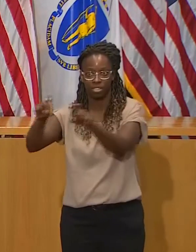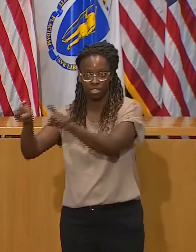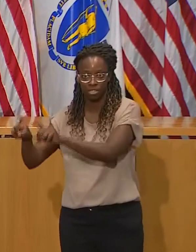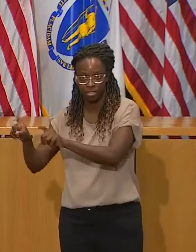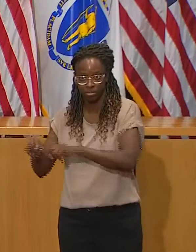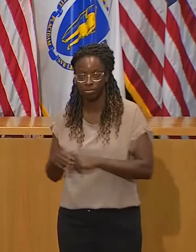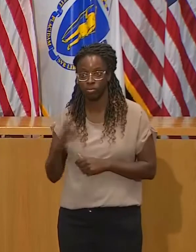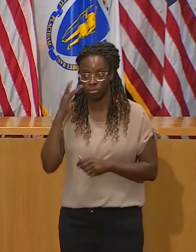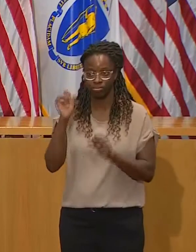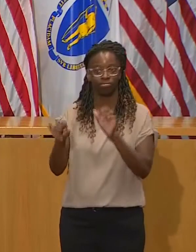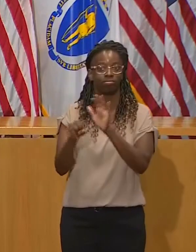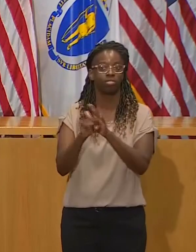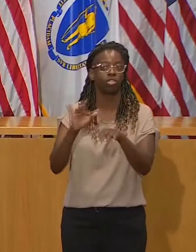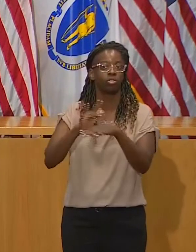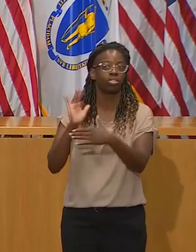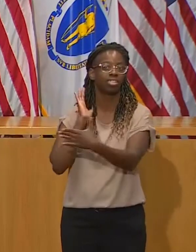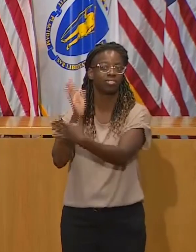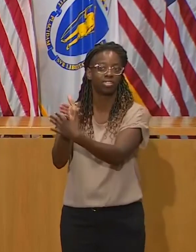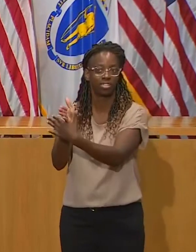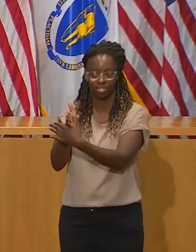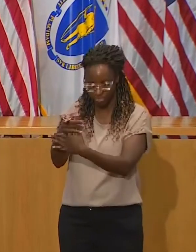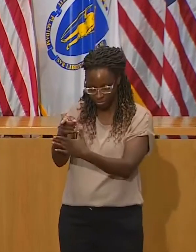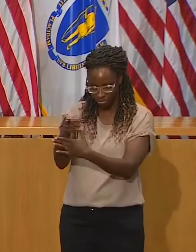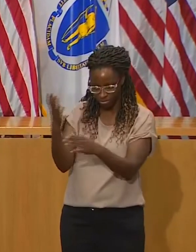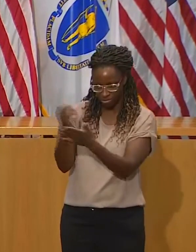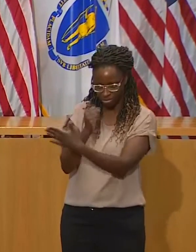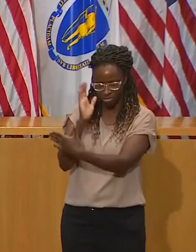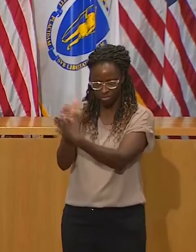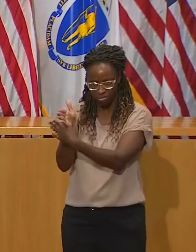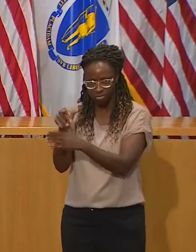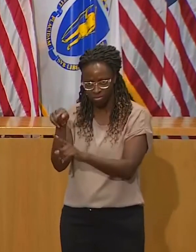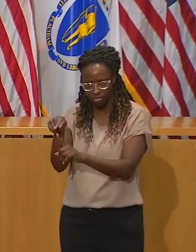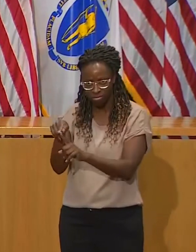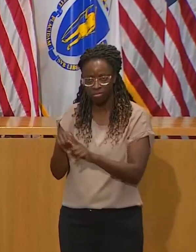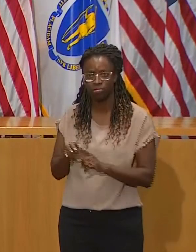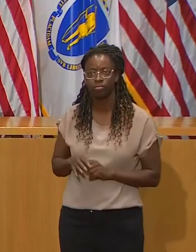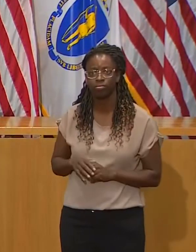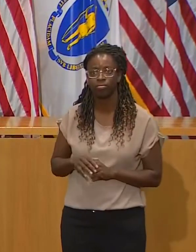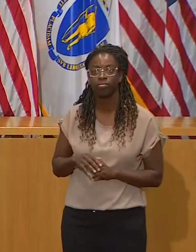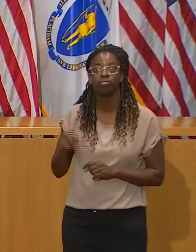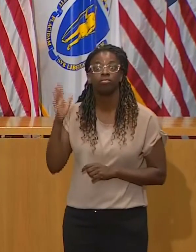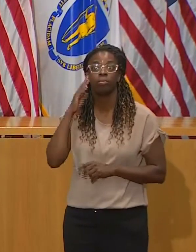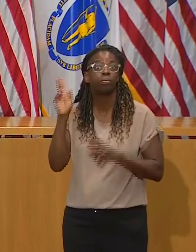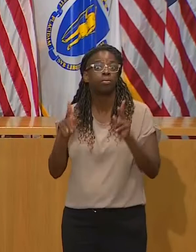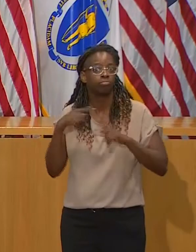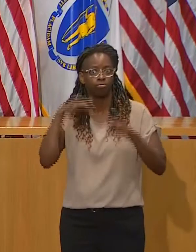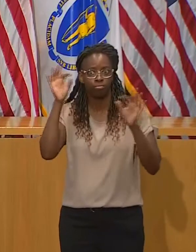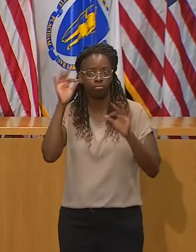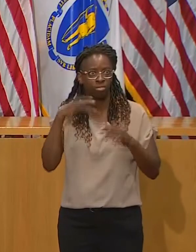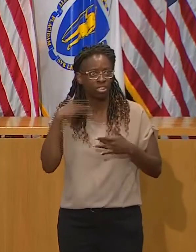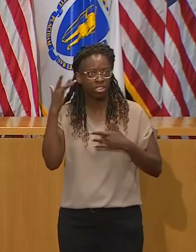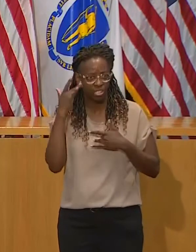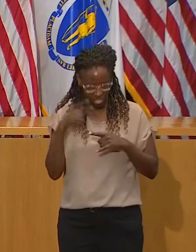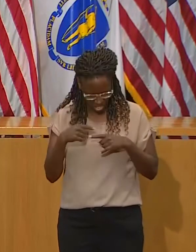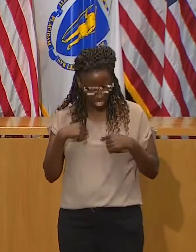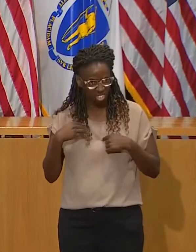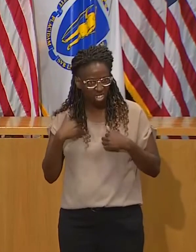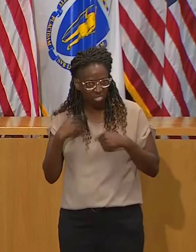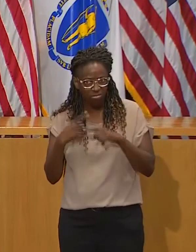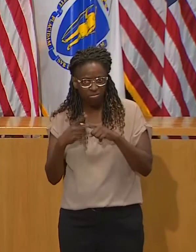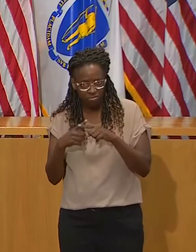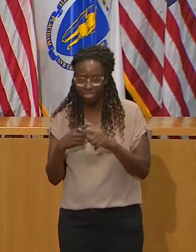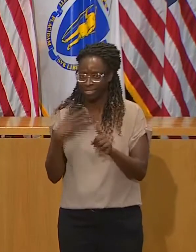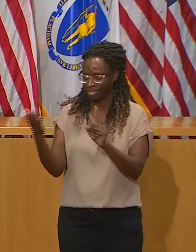that sick and may not know, their carriers will hopefully be a lot smarter about the way they handle it once they discover they've tested